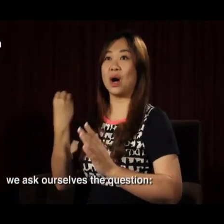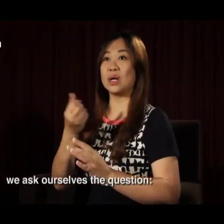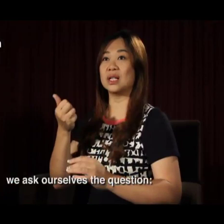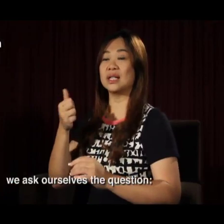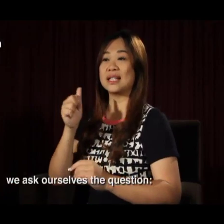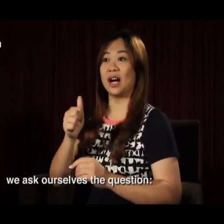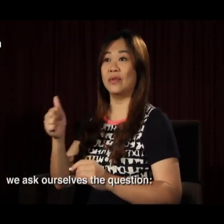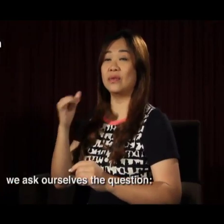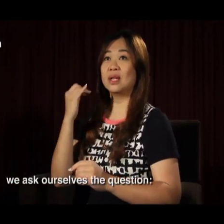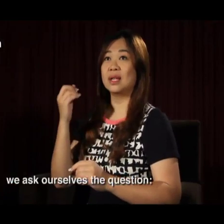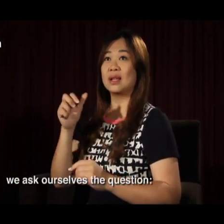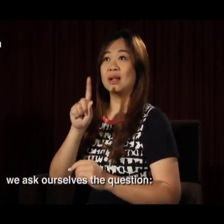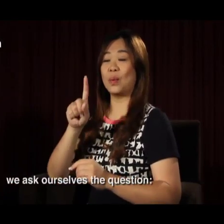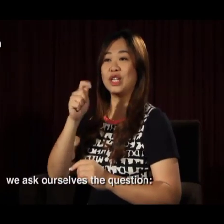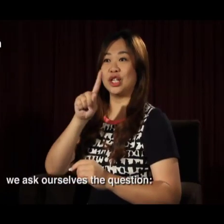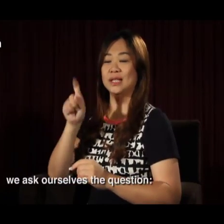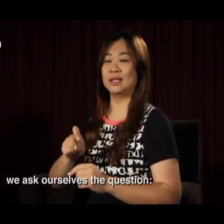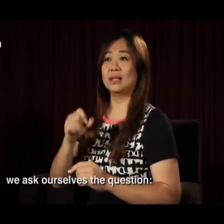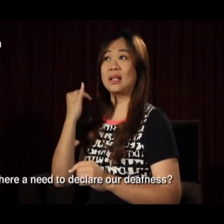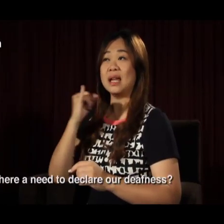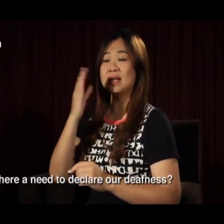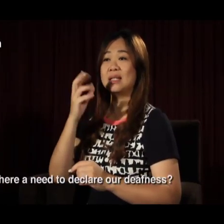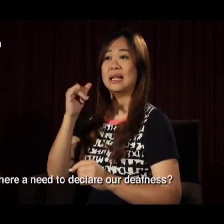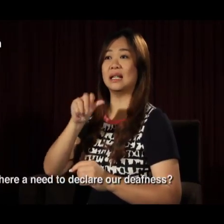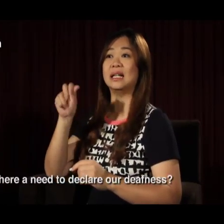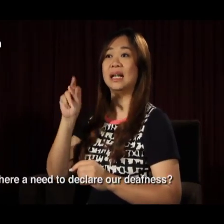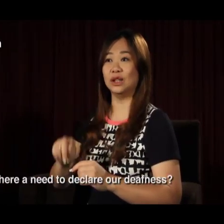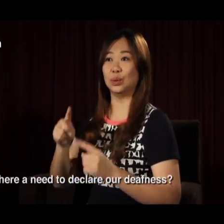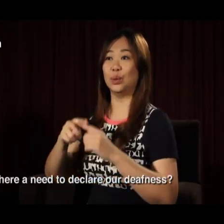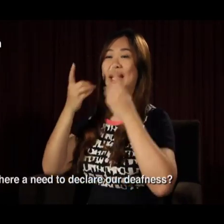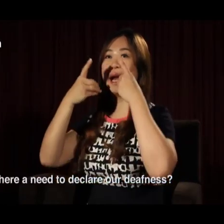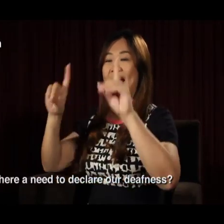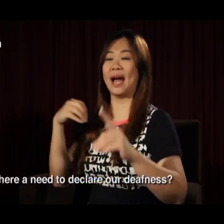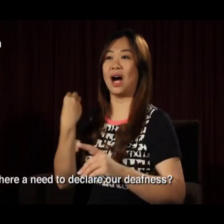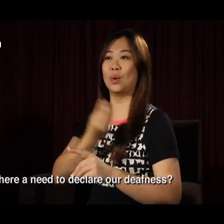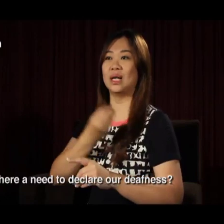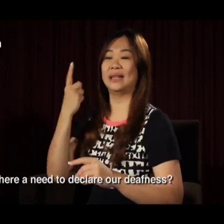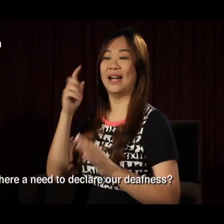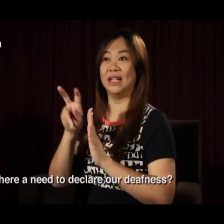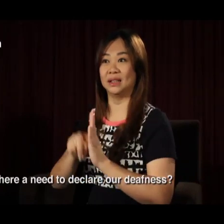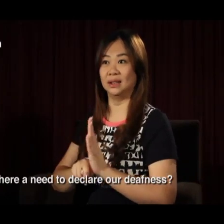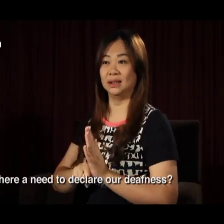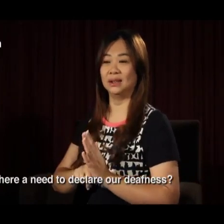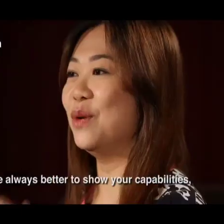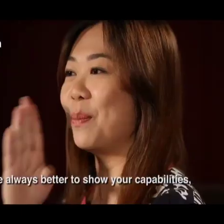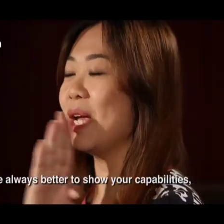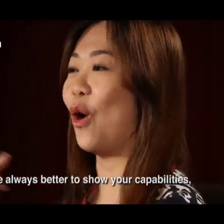ourselves a question. There is a need to declare our status. It will be